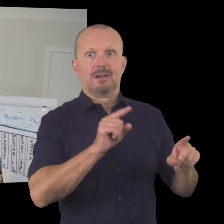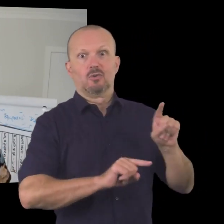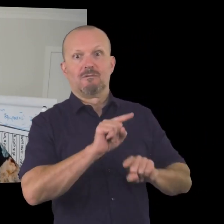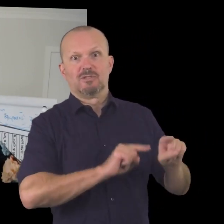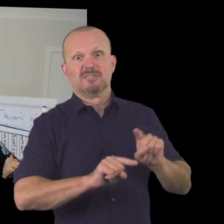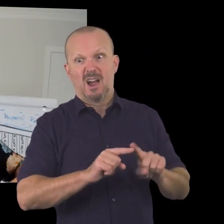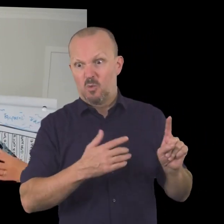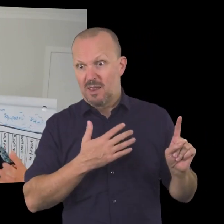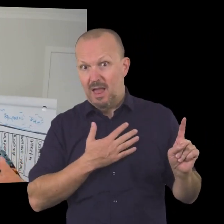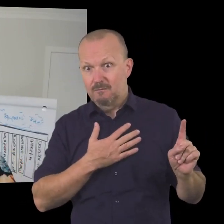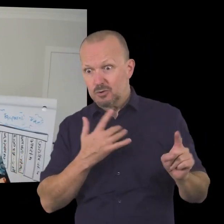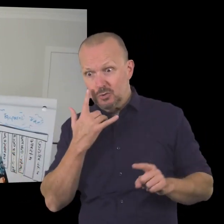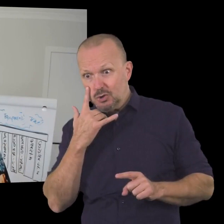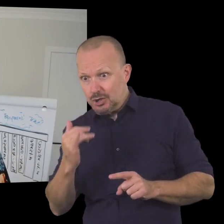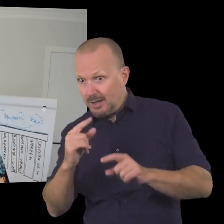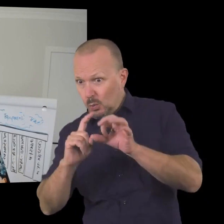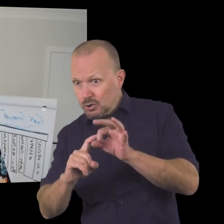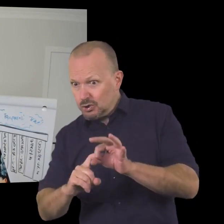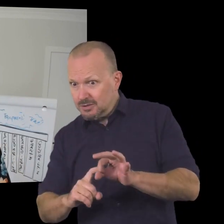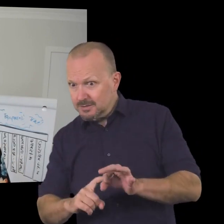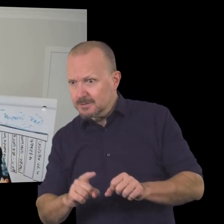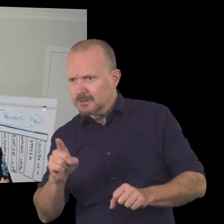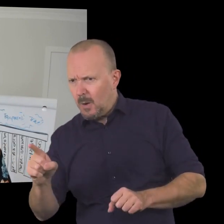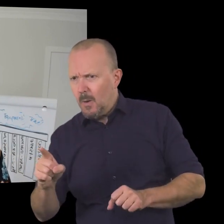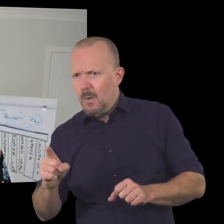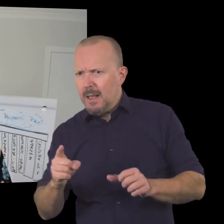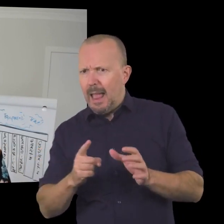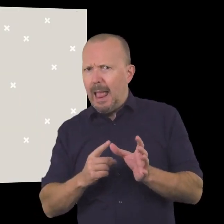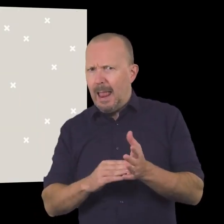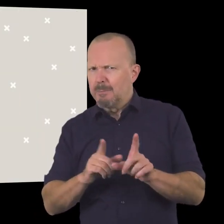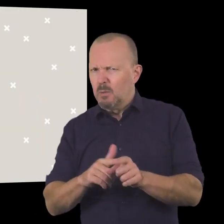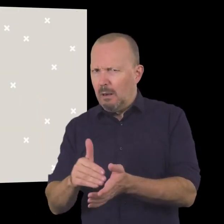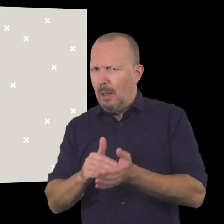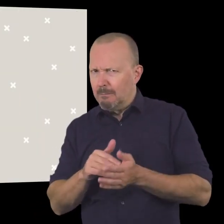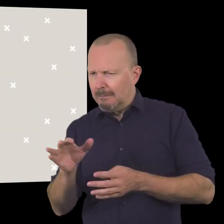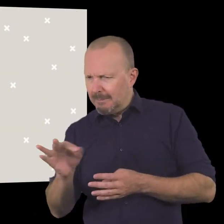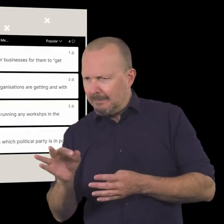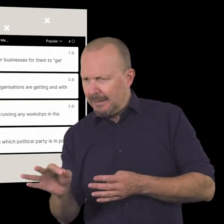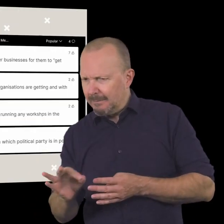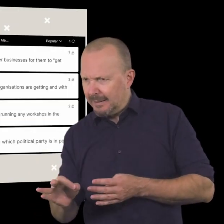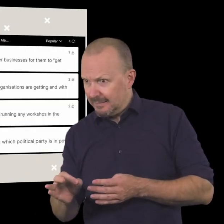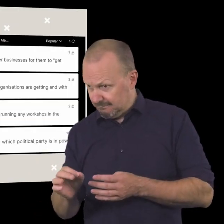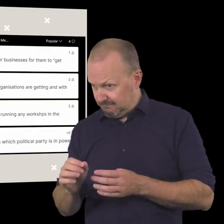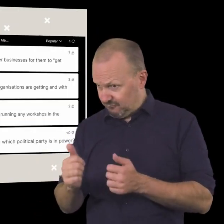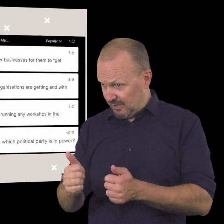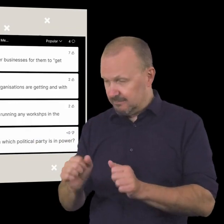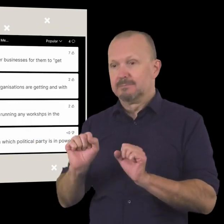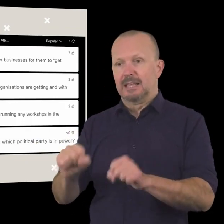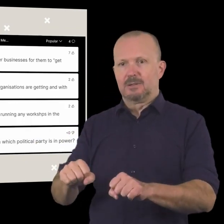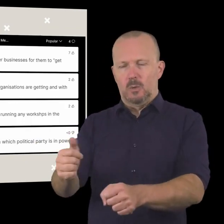uh i'd love to uh check in uh in terms of questions so amy's going to help me out here in terms of questions